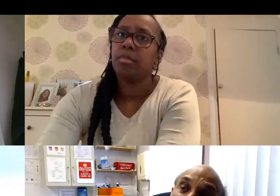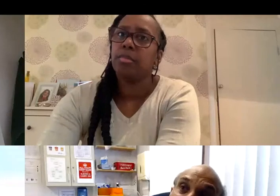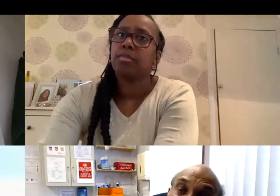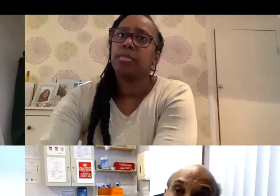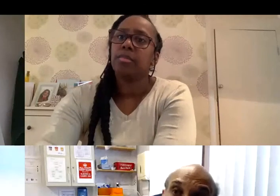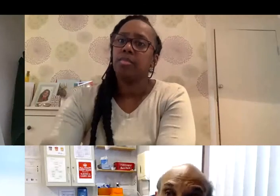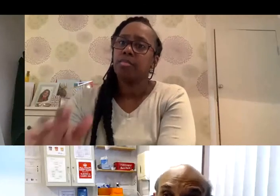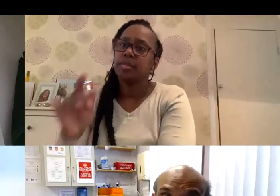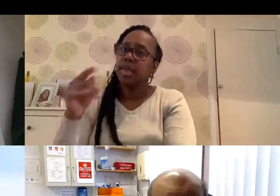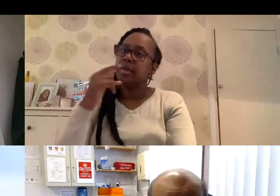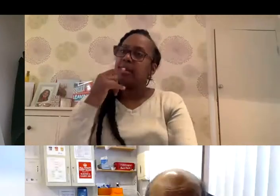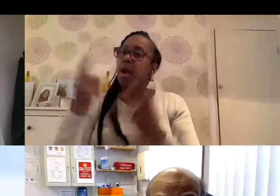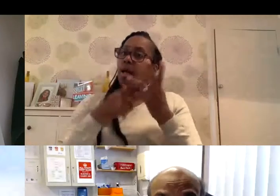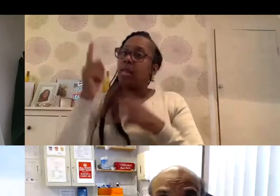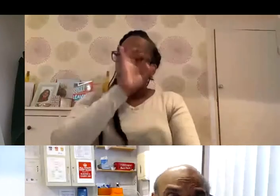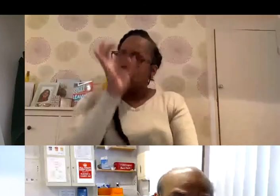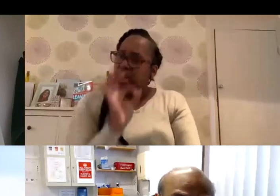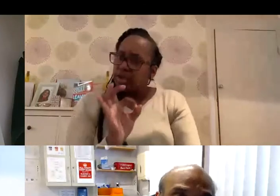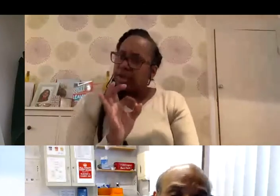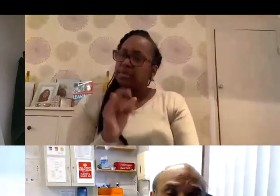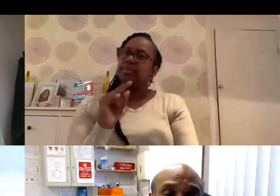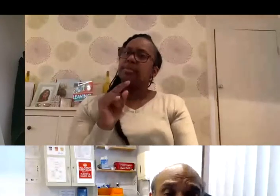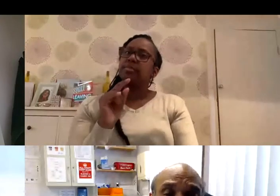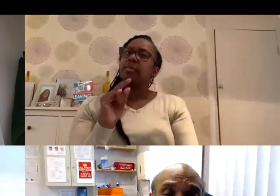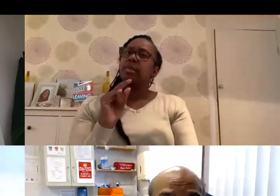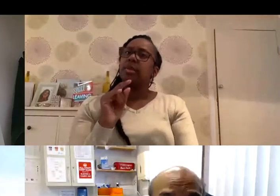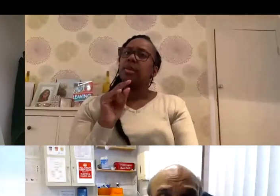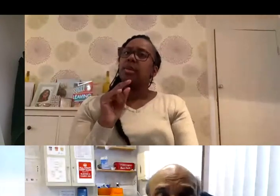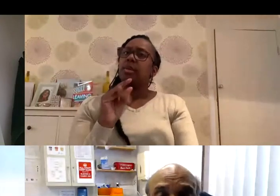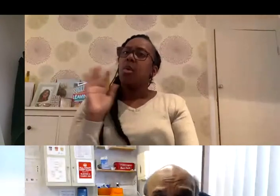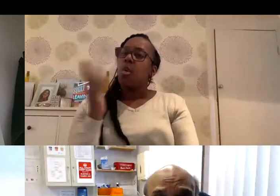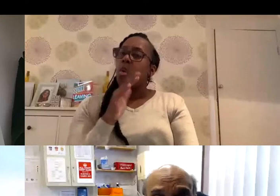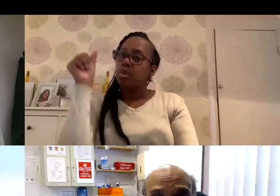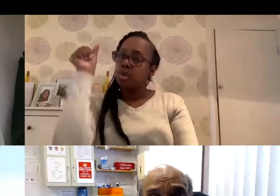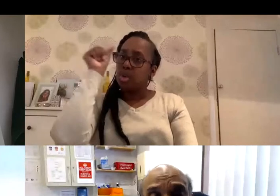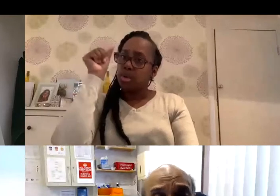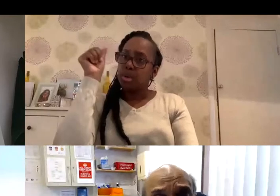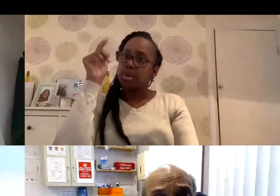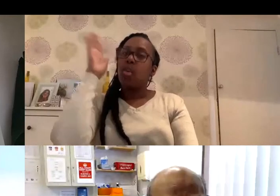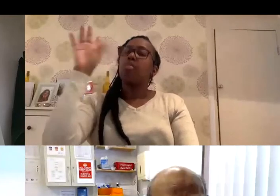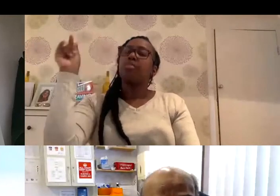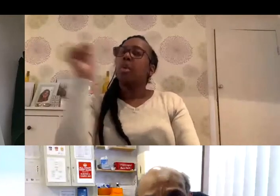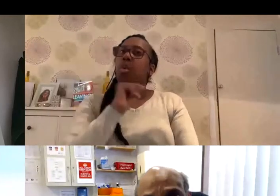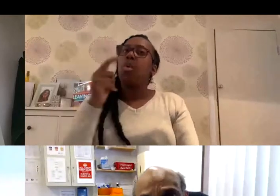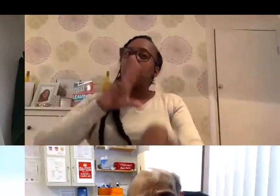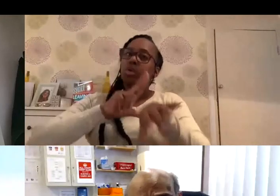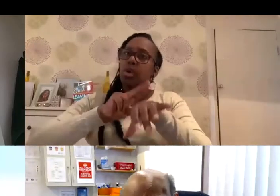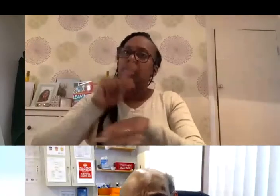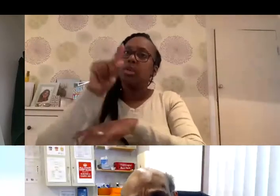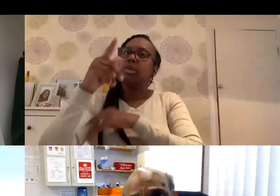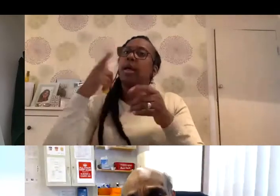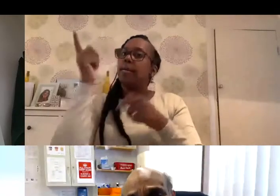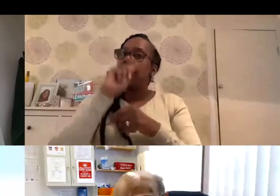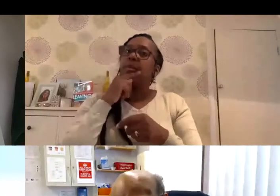that so far, all the consultants look after my patients, whether it's multiple sclerosis or